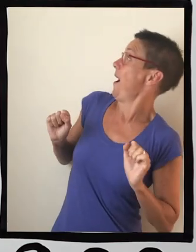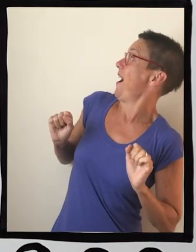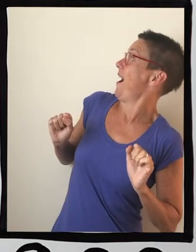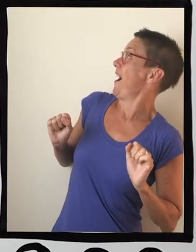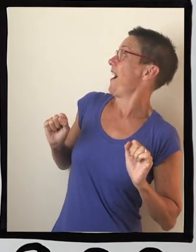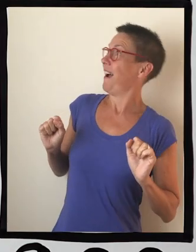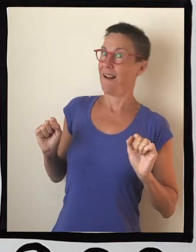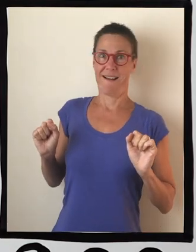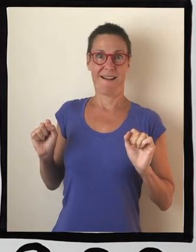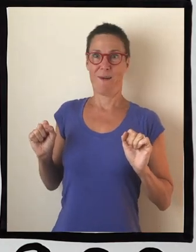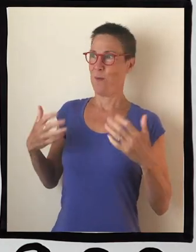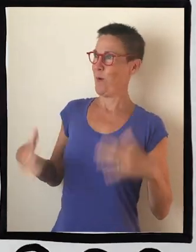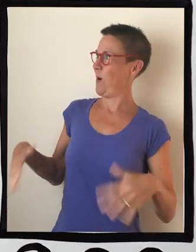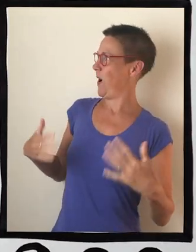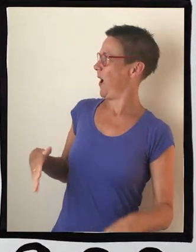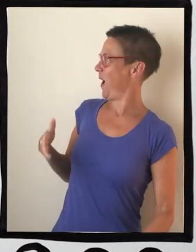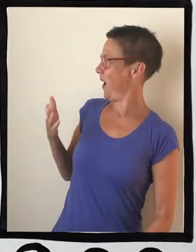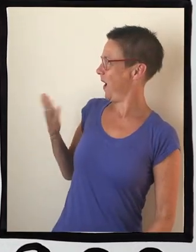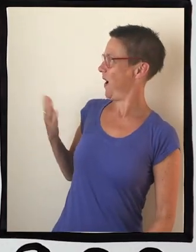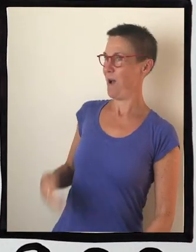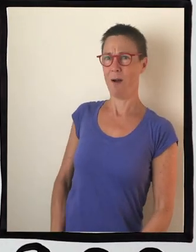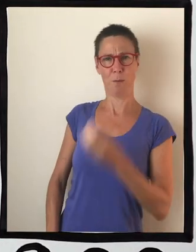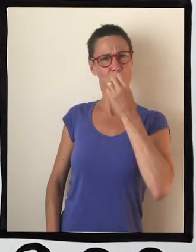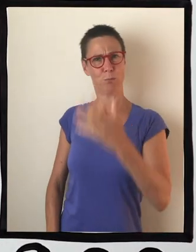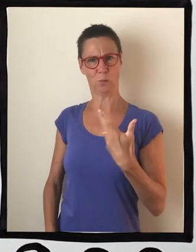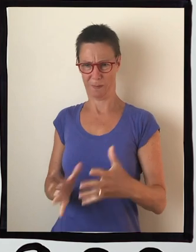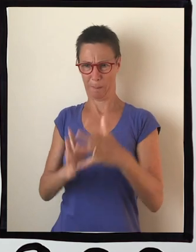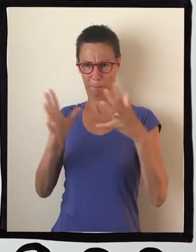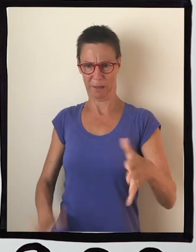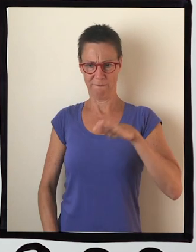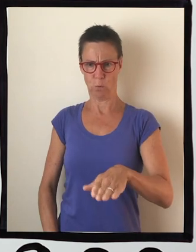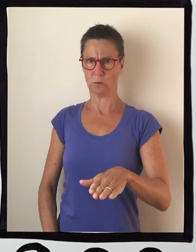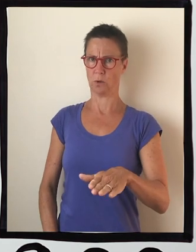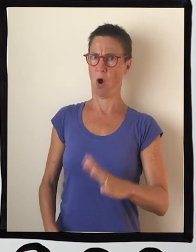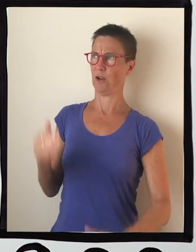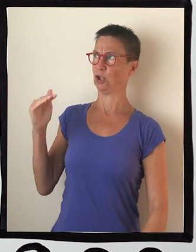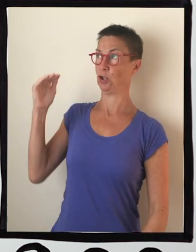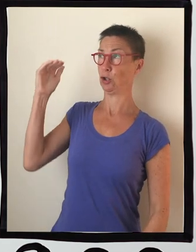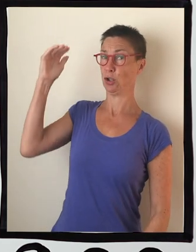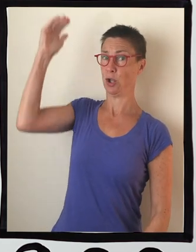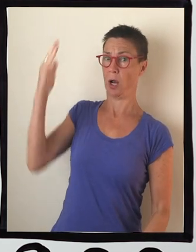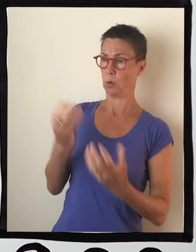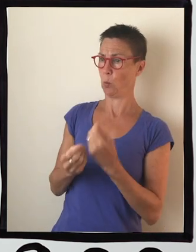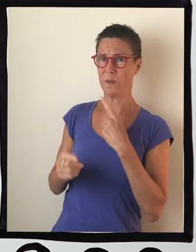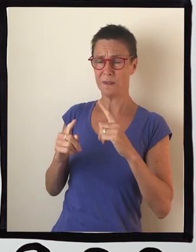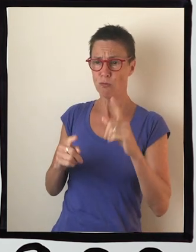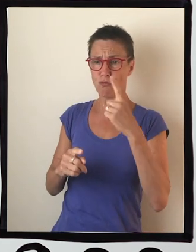Here we go. Oh, a beautiful foot of a giant with red, orange, yellow, green and blue